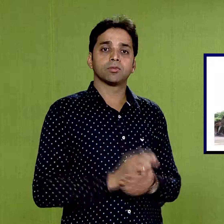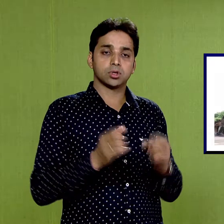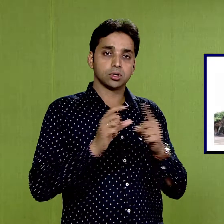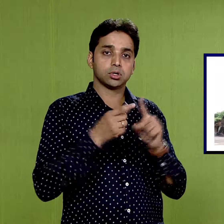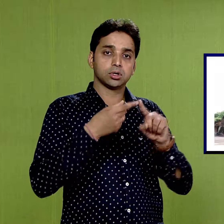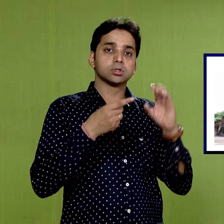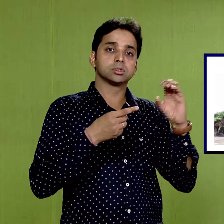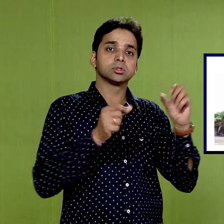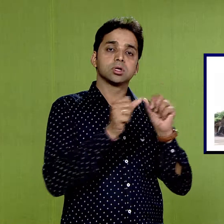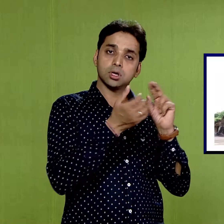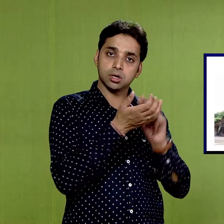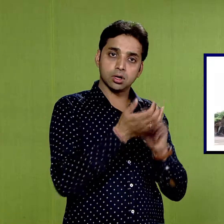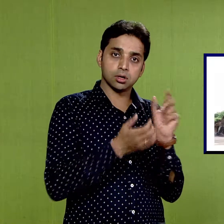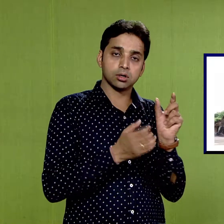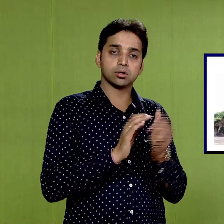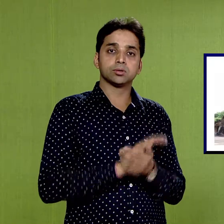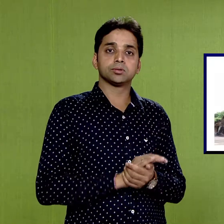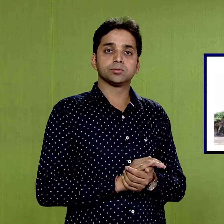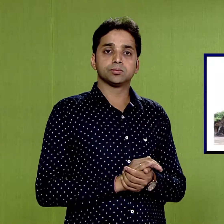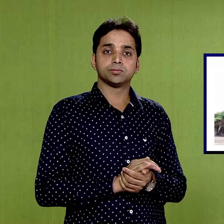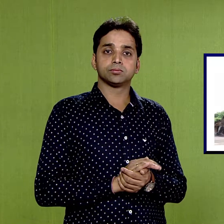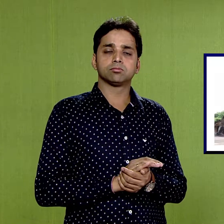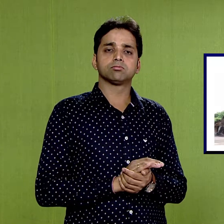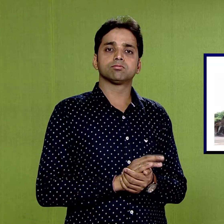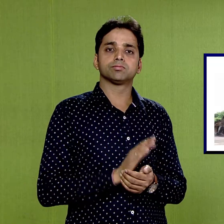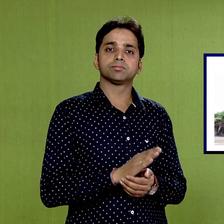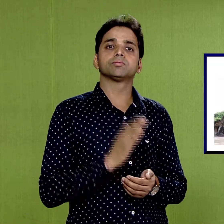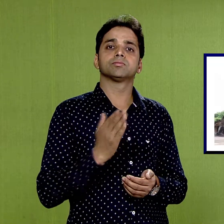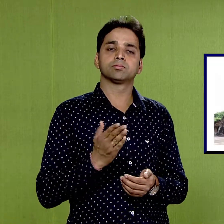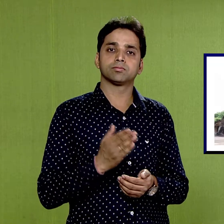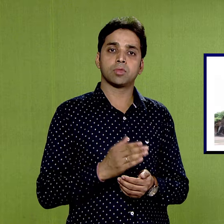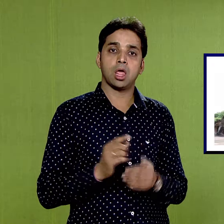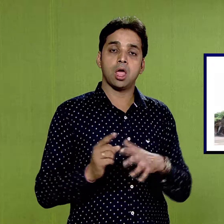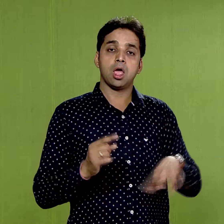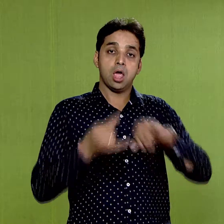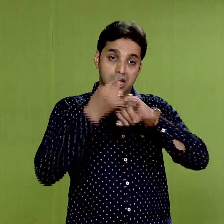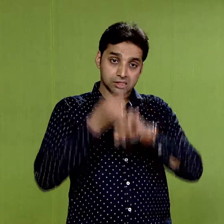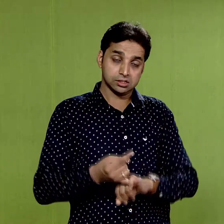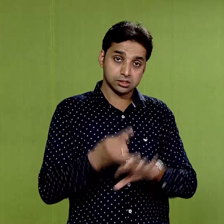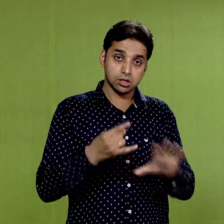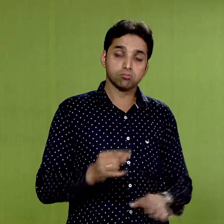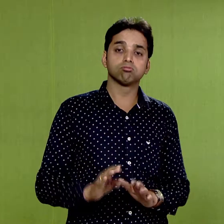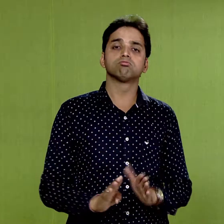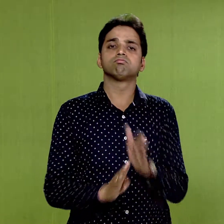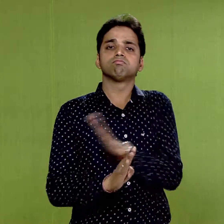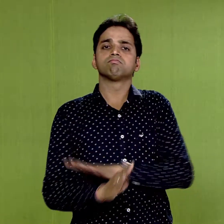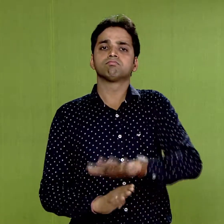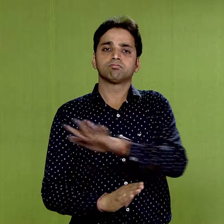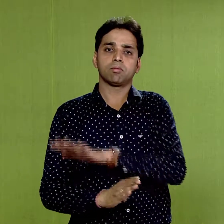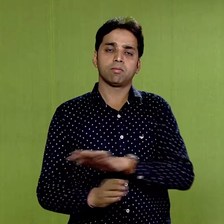of the 6th